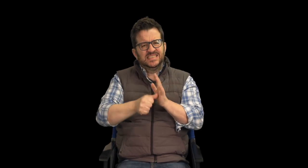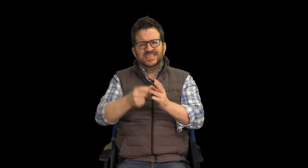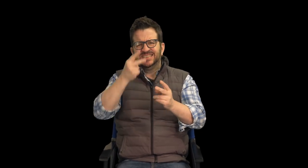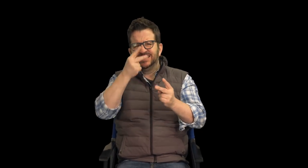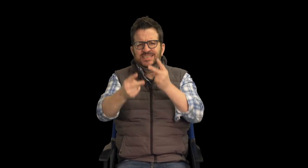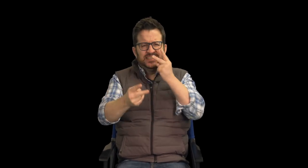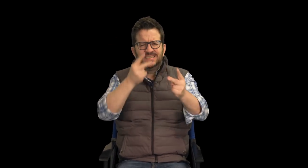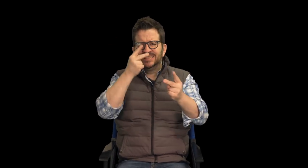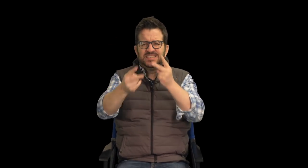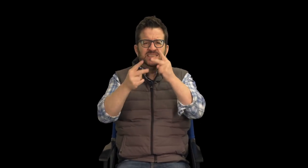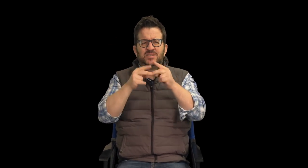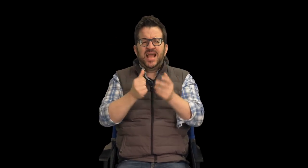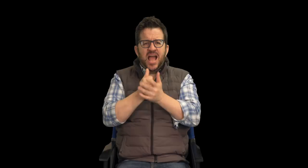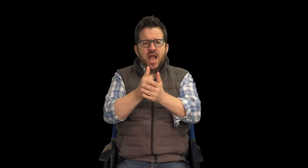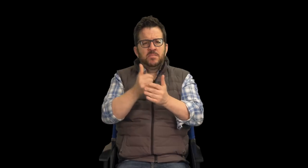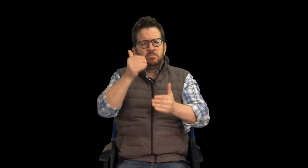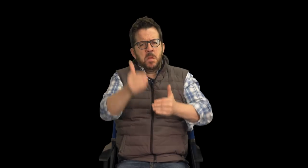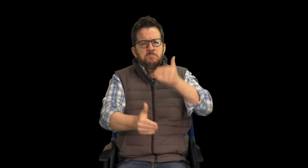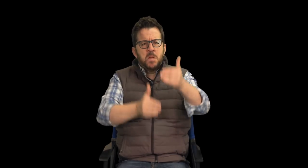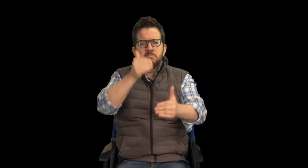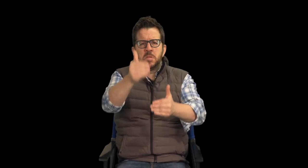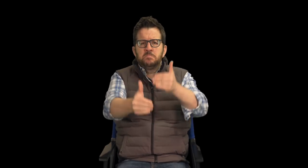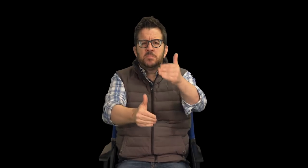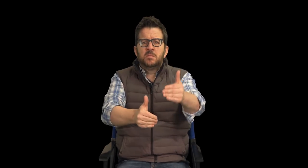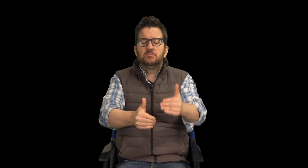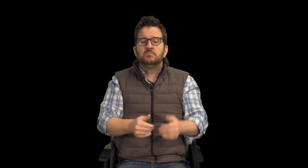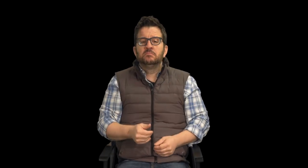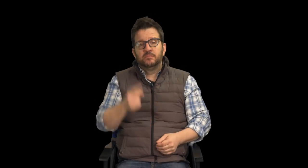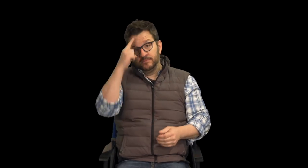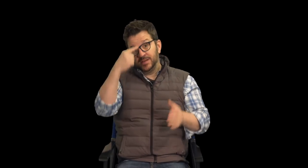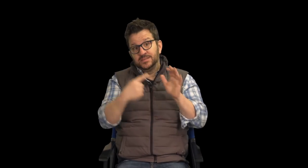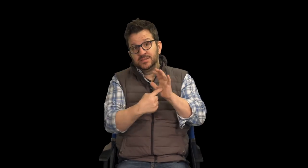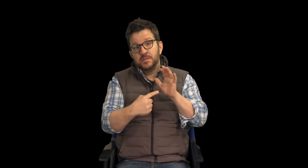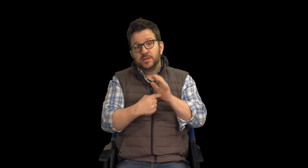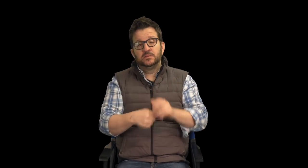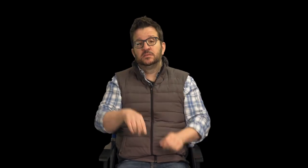on visual narrative to move the action forward. For example,